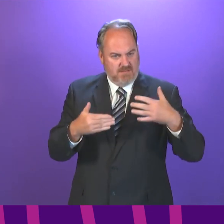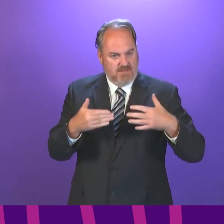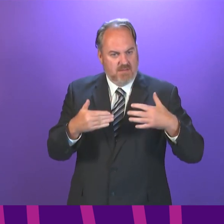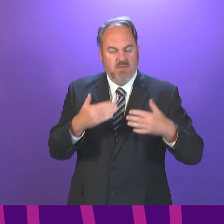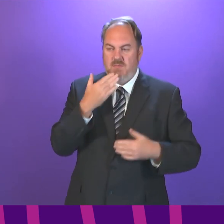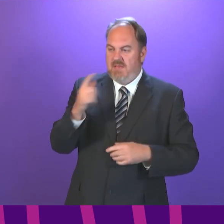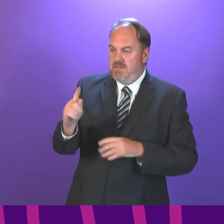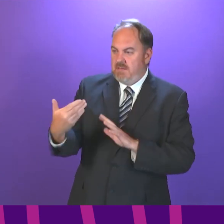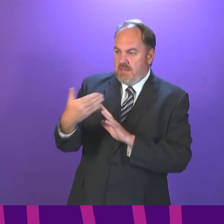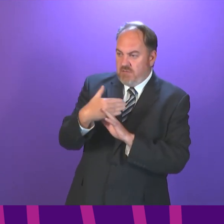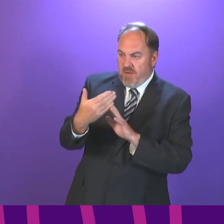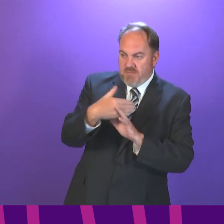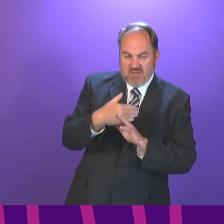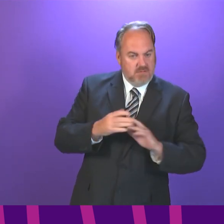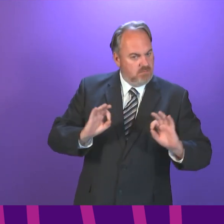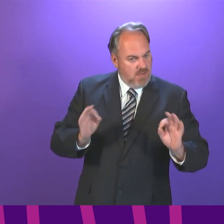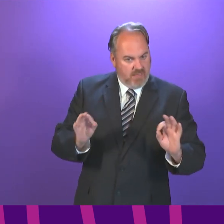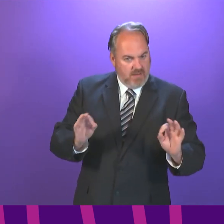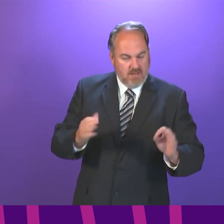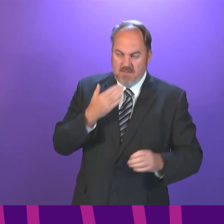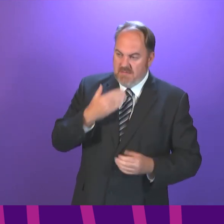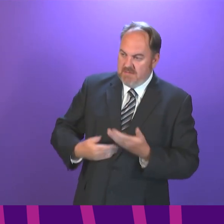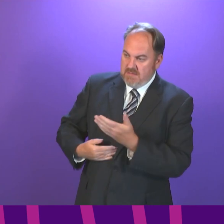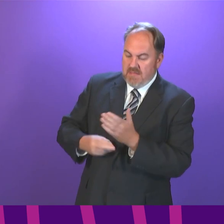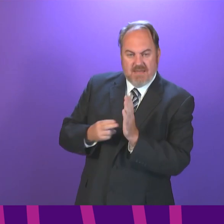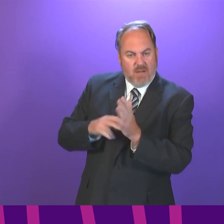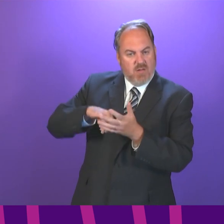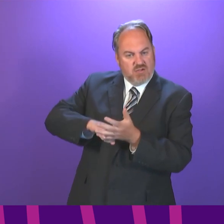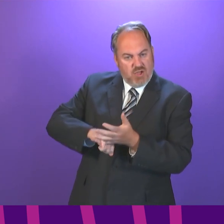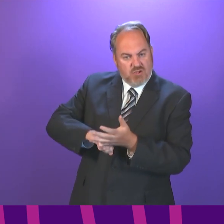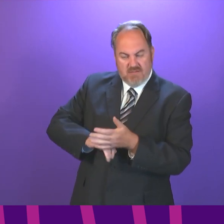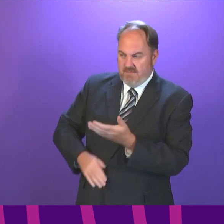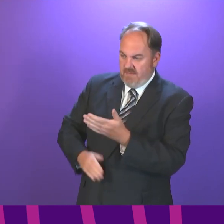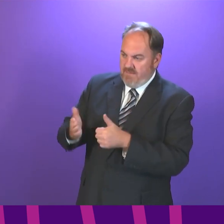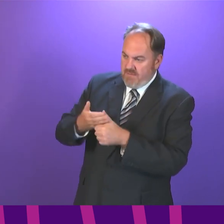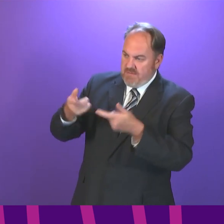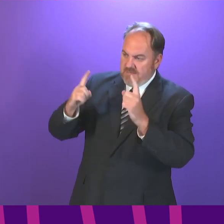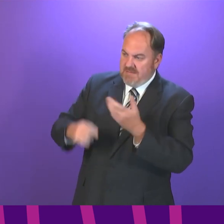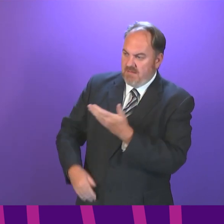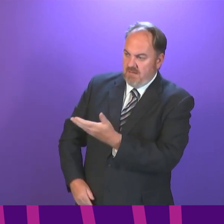be no interventions or interruptions. I call on Nicola Sturgeon, First Minister.